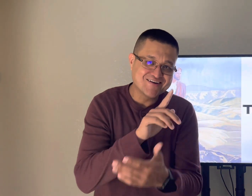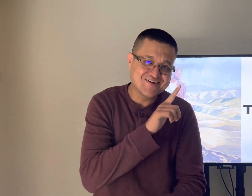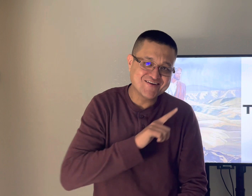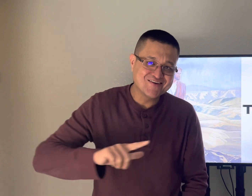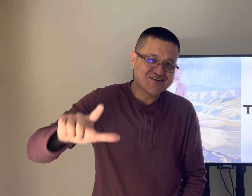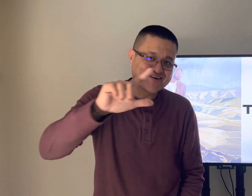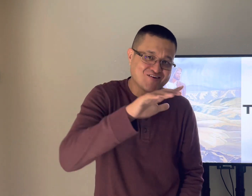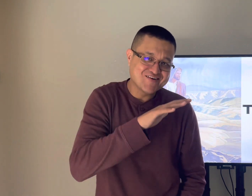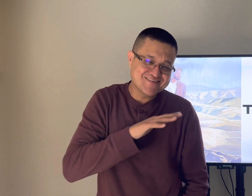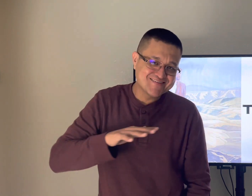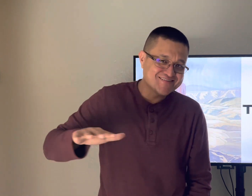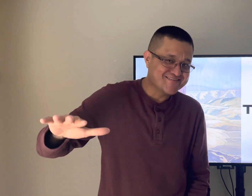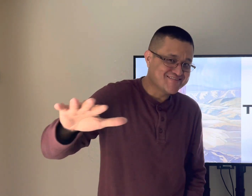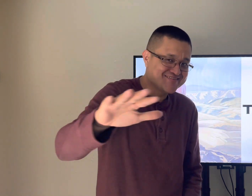praise the lord everyone